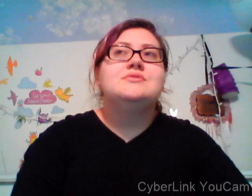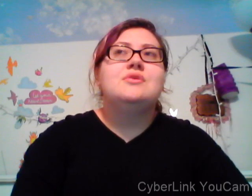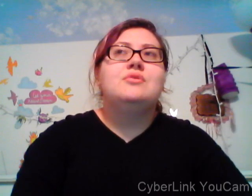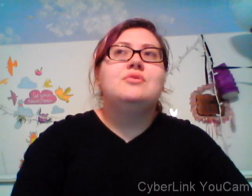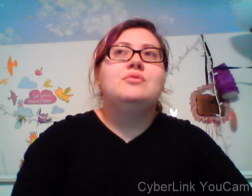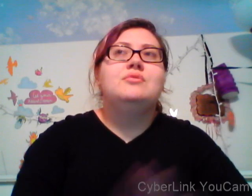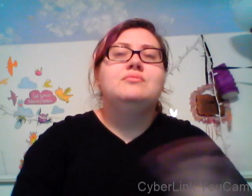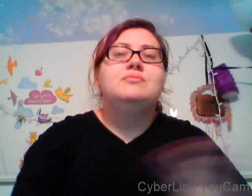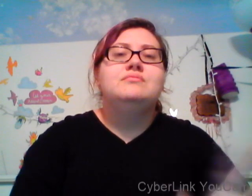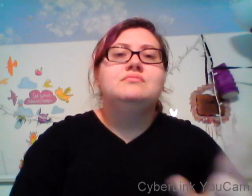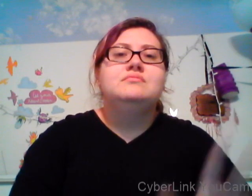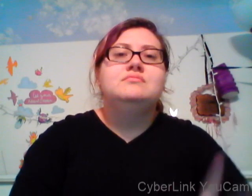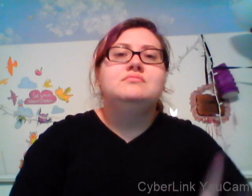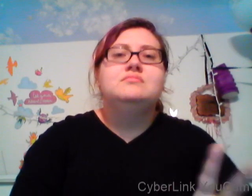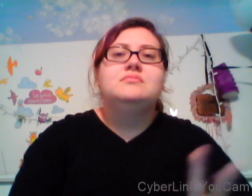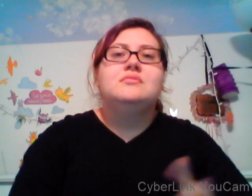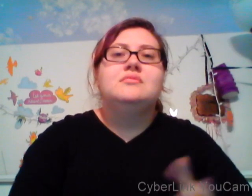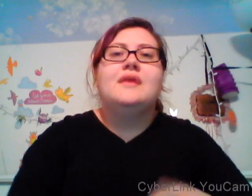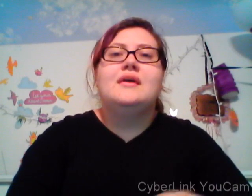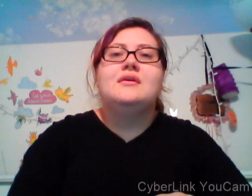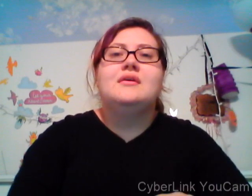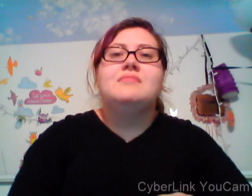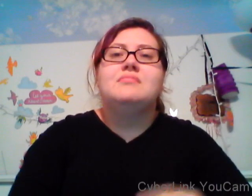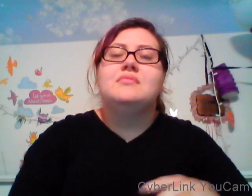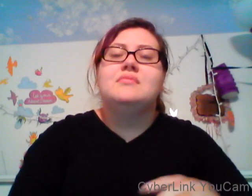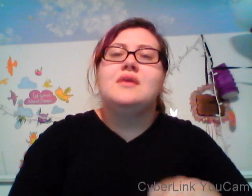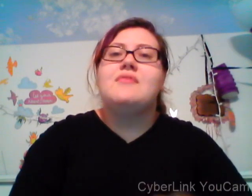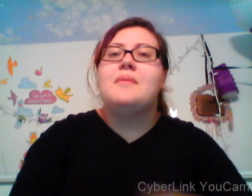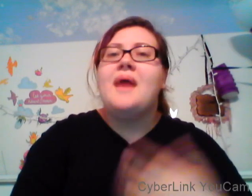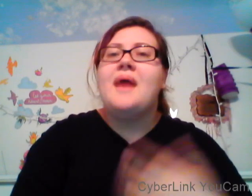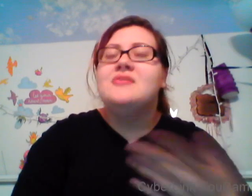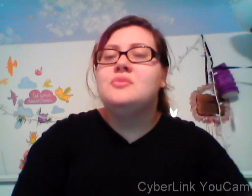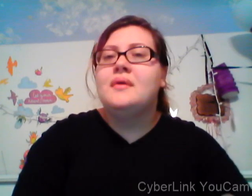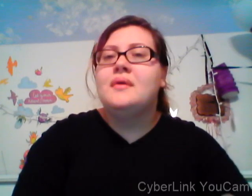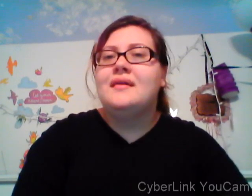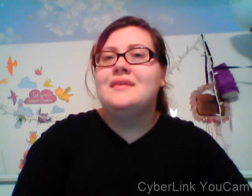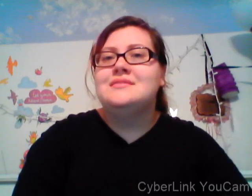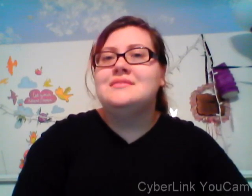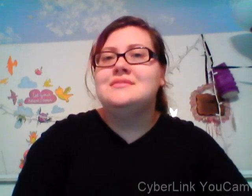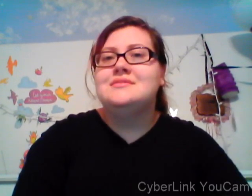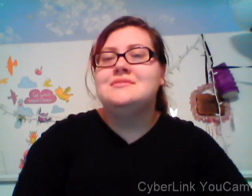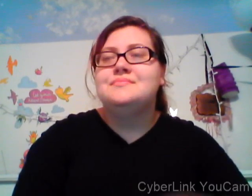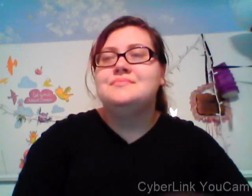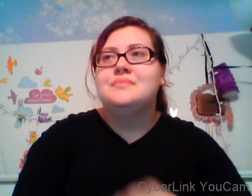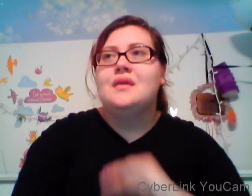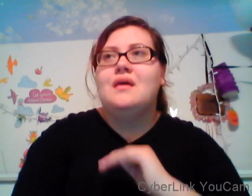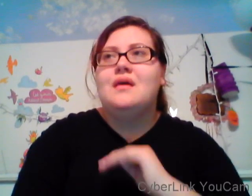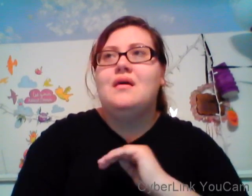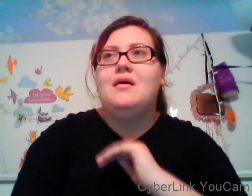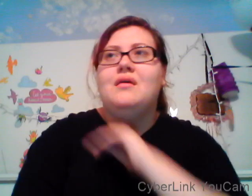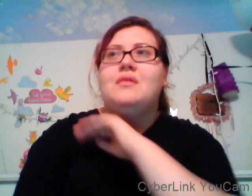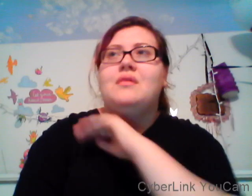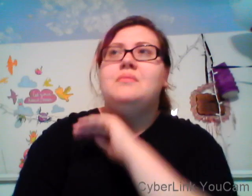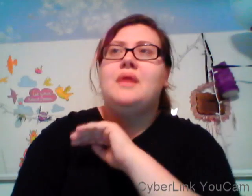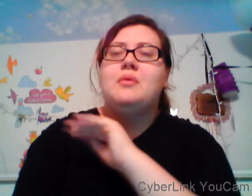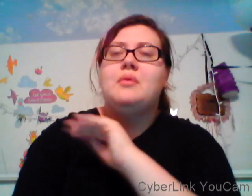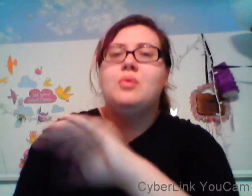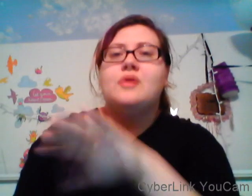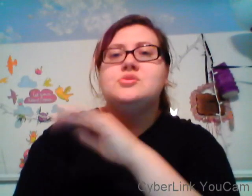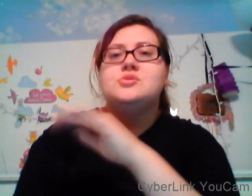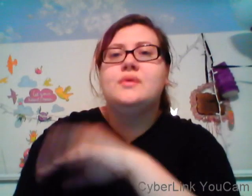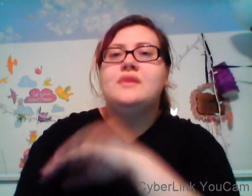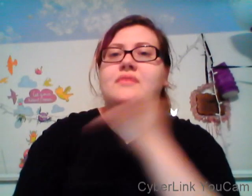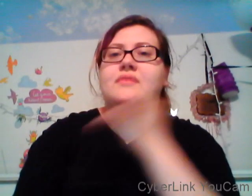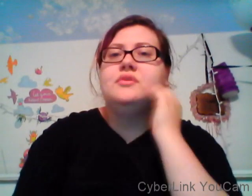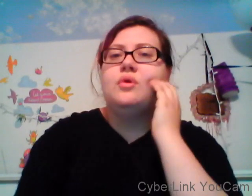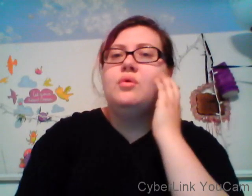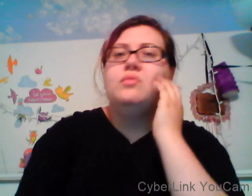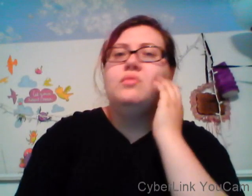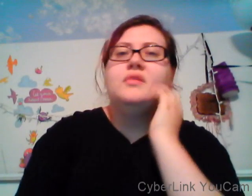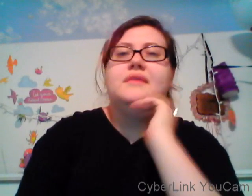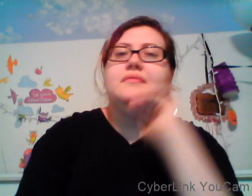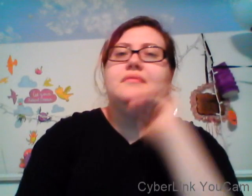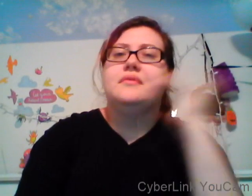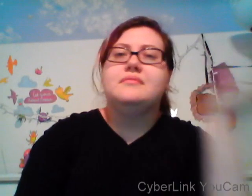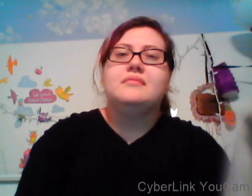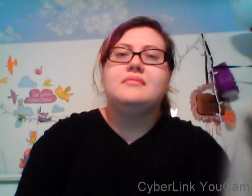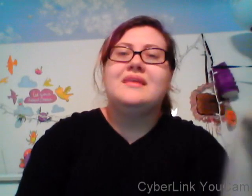and I take an online class um and I do two